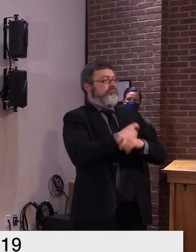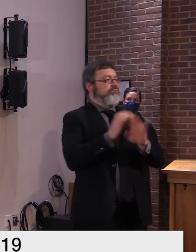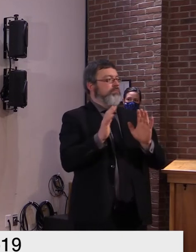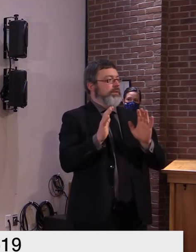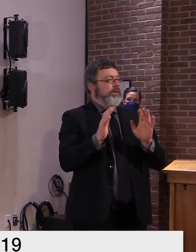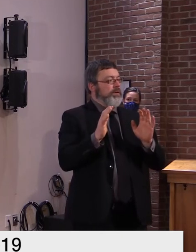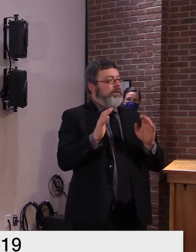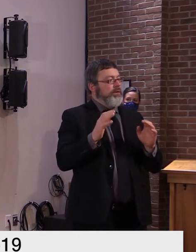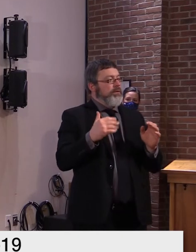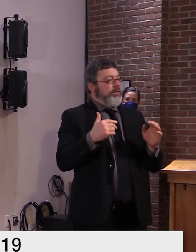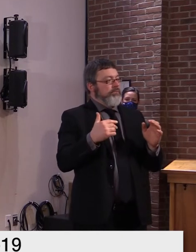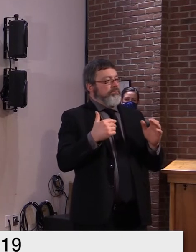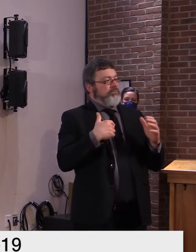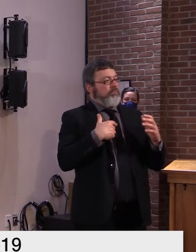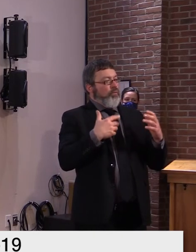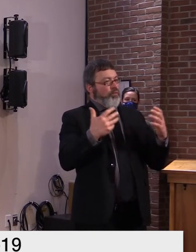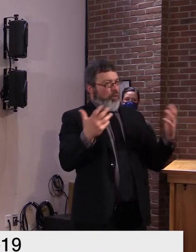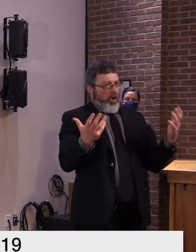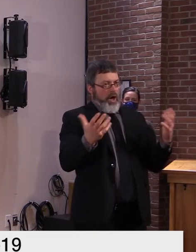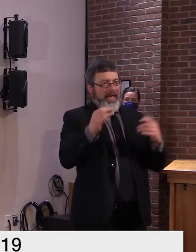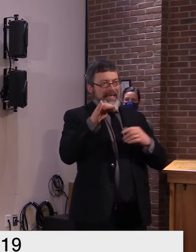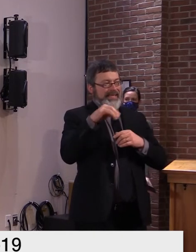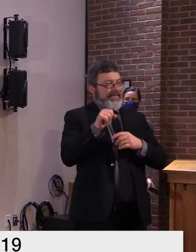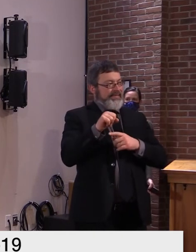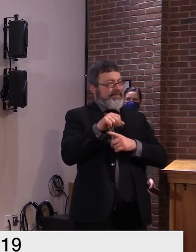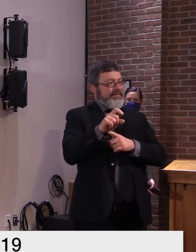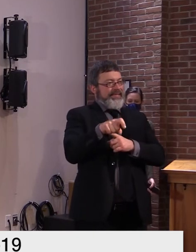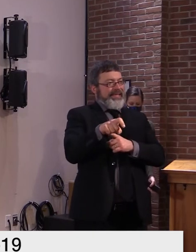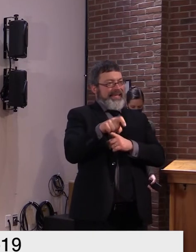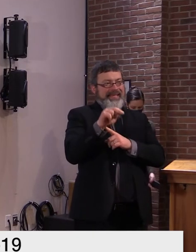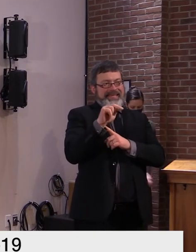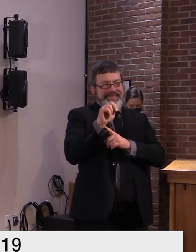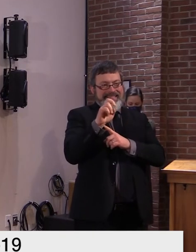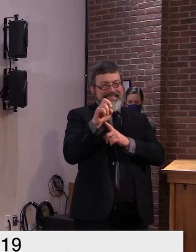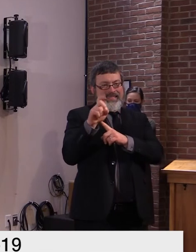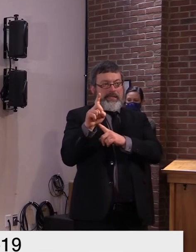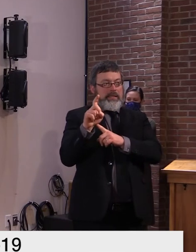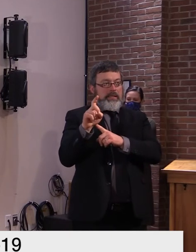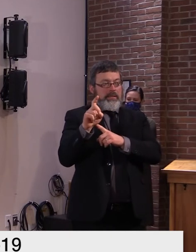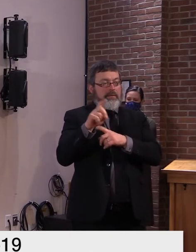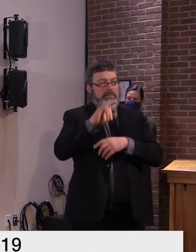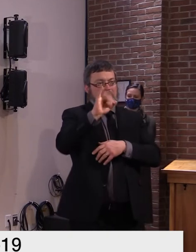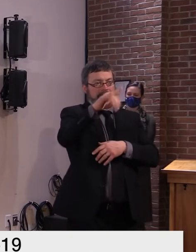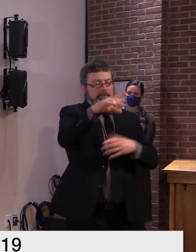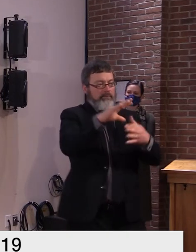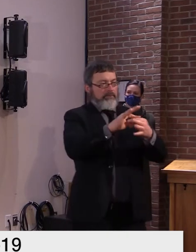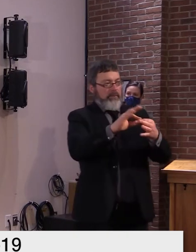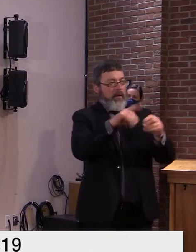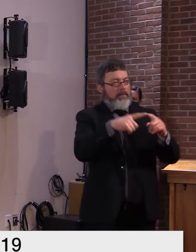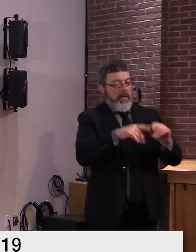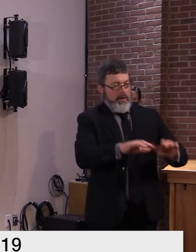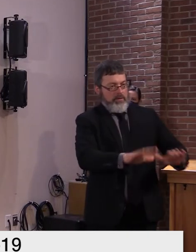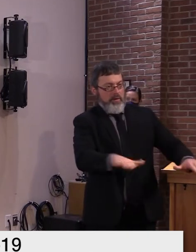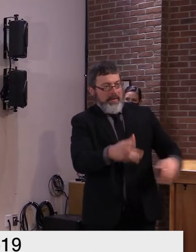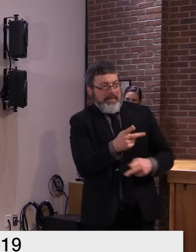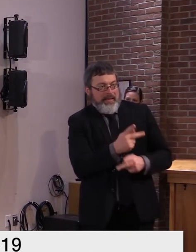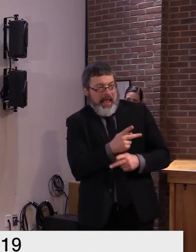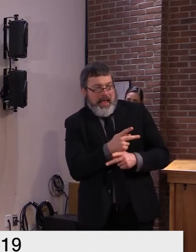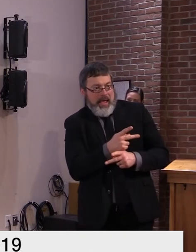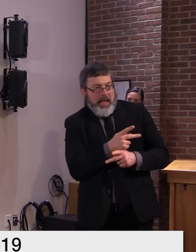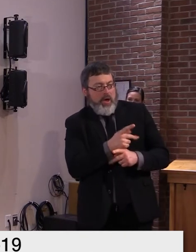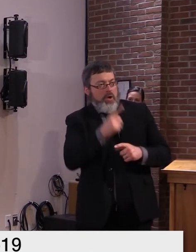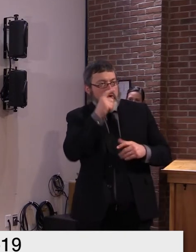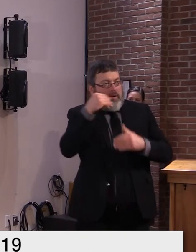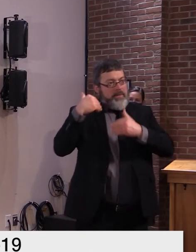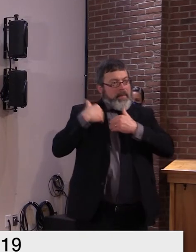it's getting together you know in a larger much larger group in a social setting uh without masks and so forth and